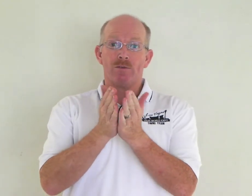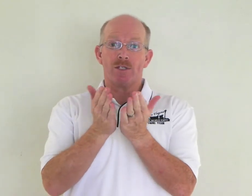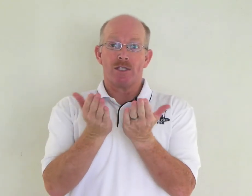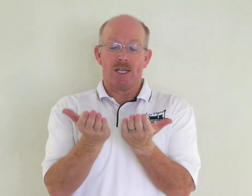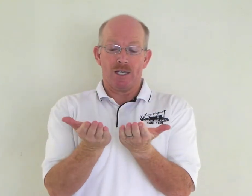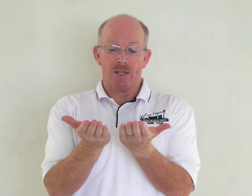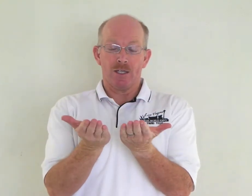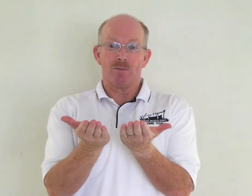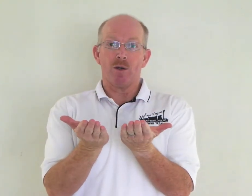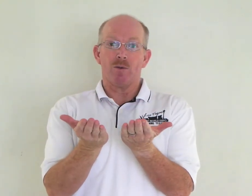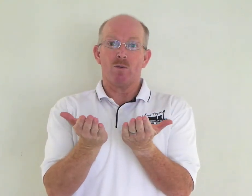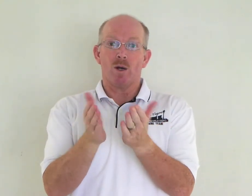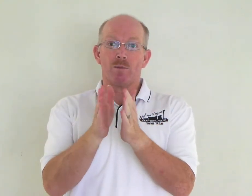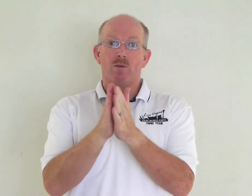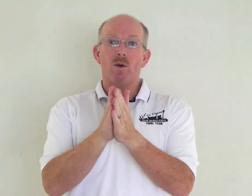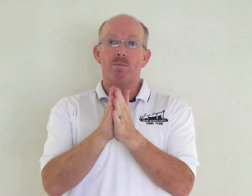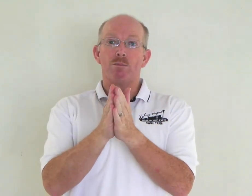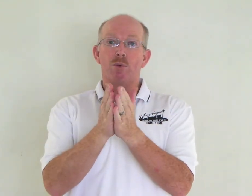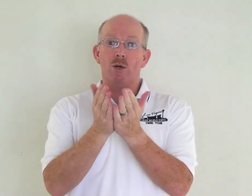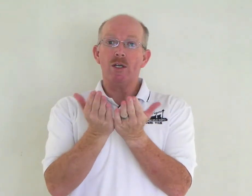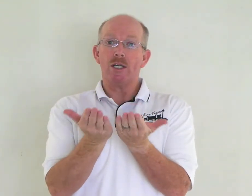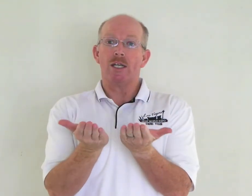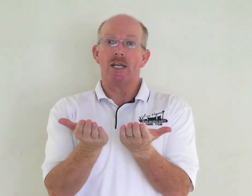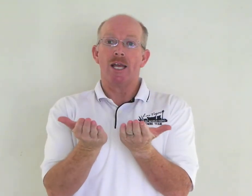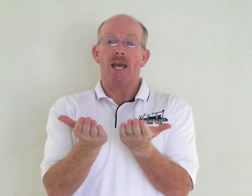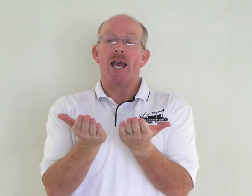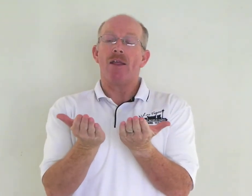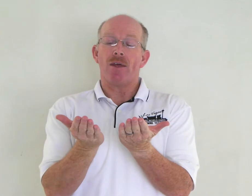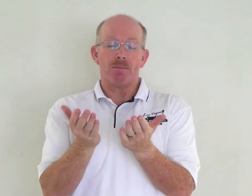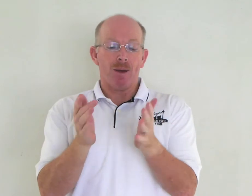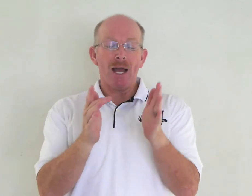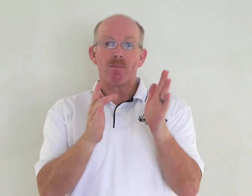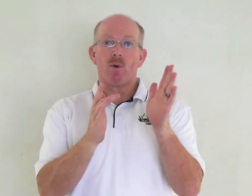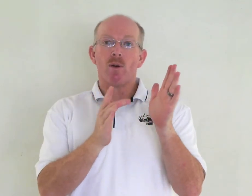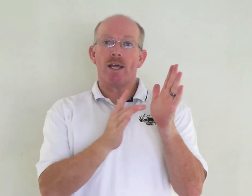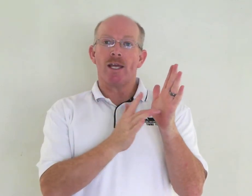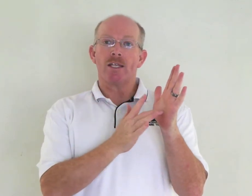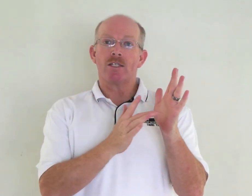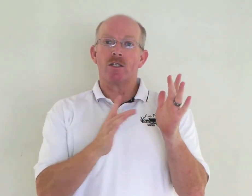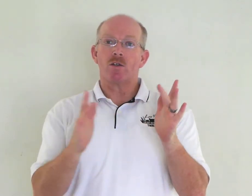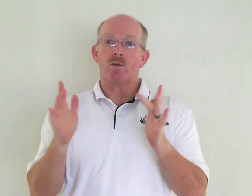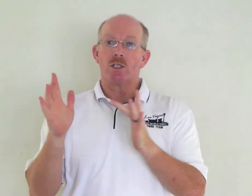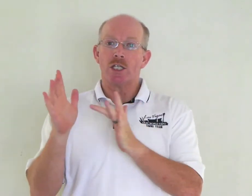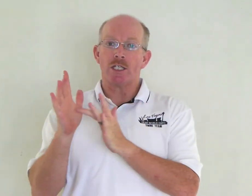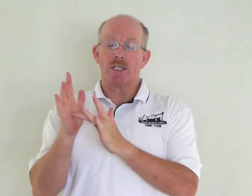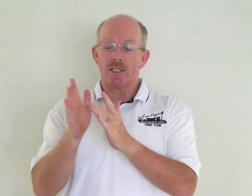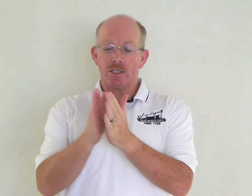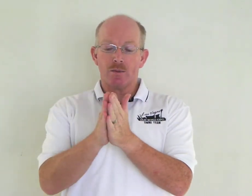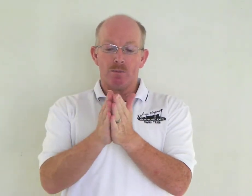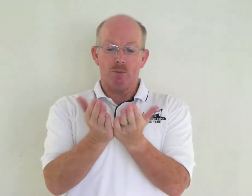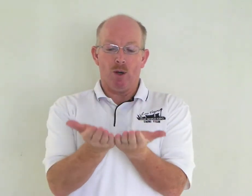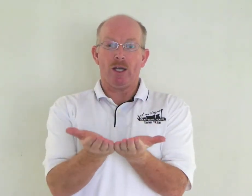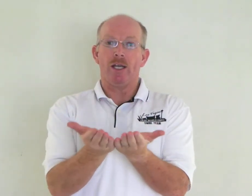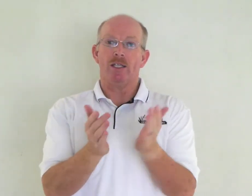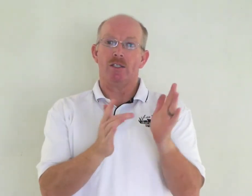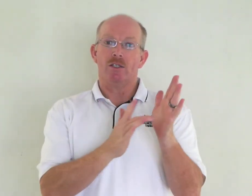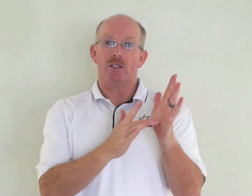seen this word before, book. And then Bible is you do Jesus's book. So you do